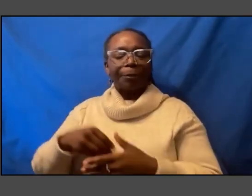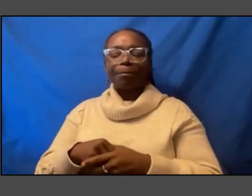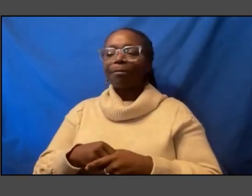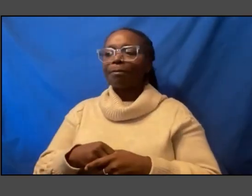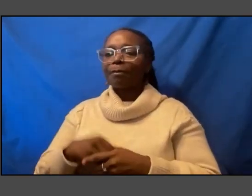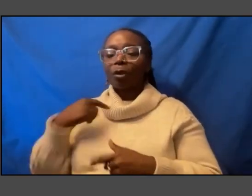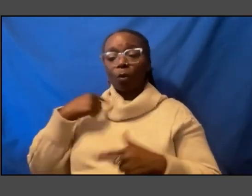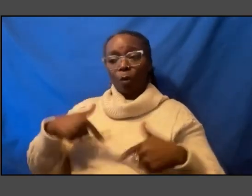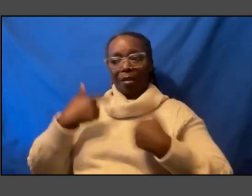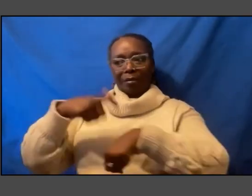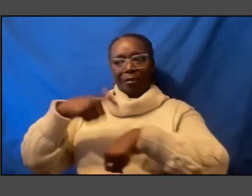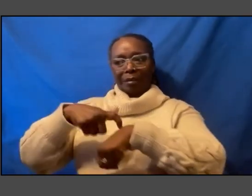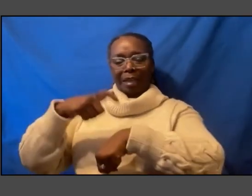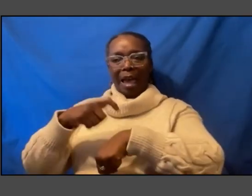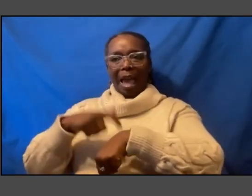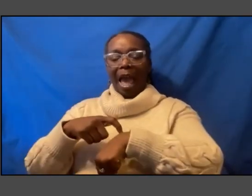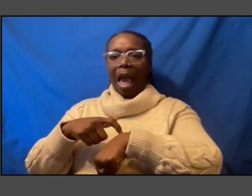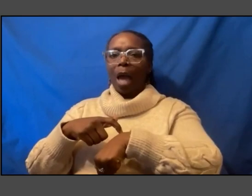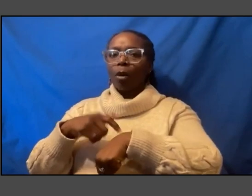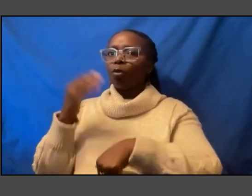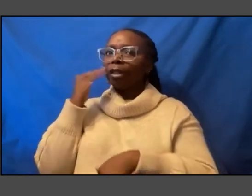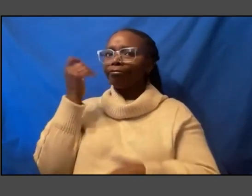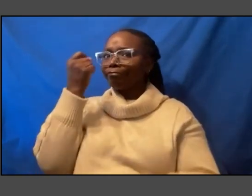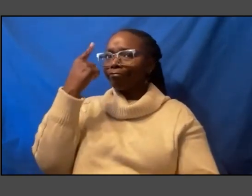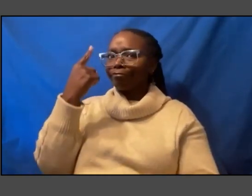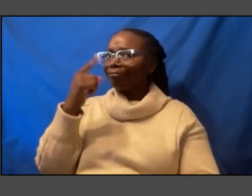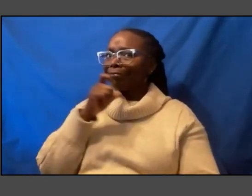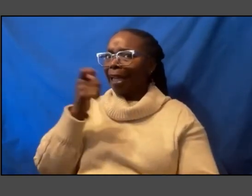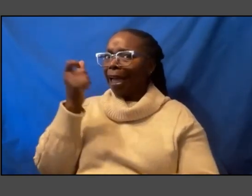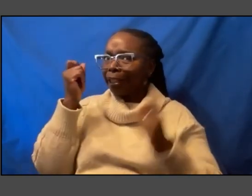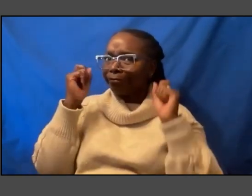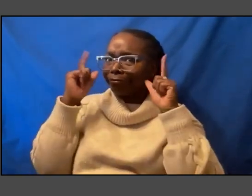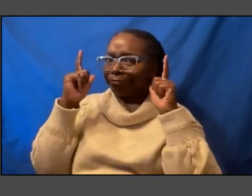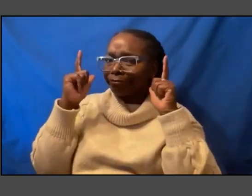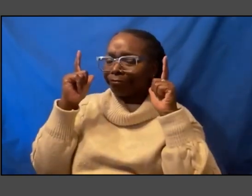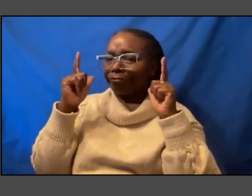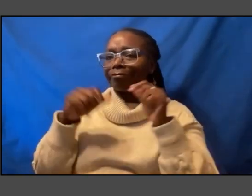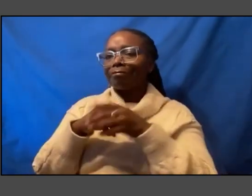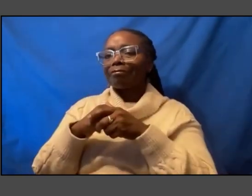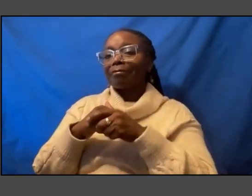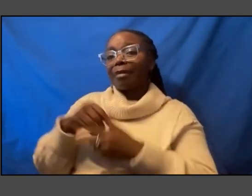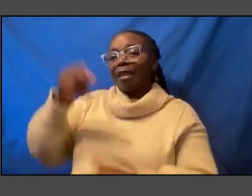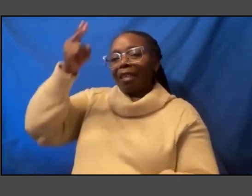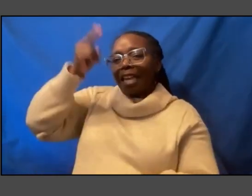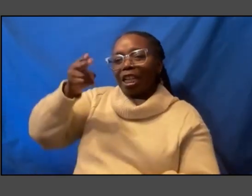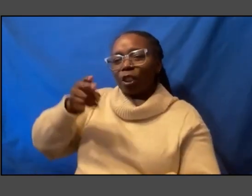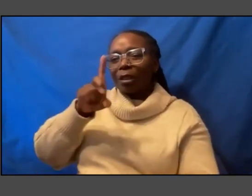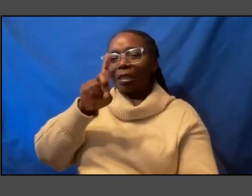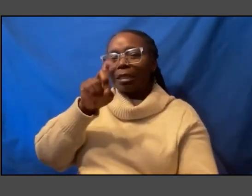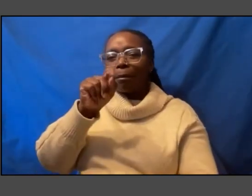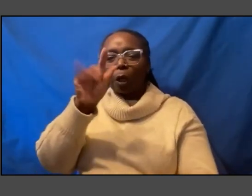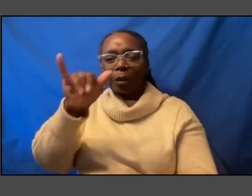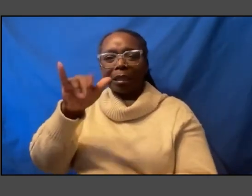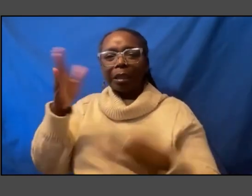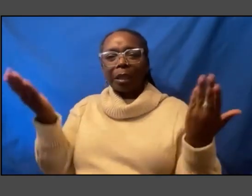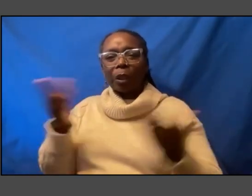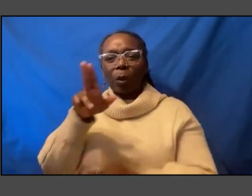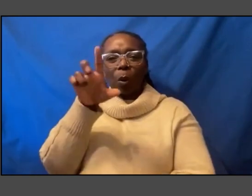surprise to anyone that the practice of history and democracy in the United States is clearly in turmoil